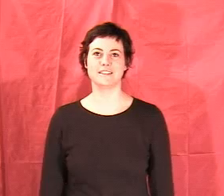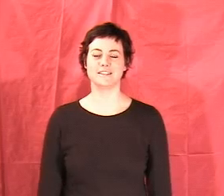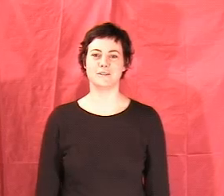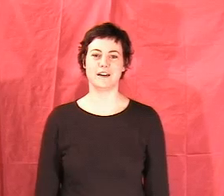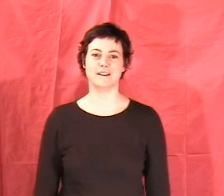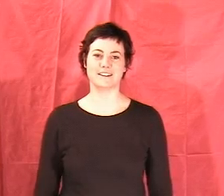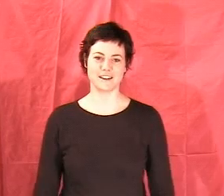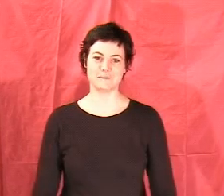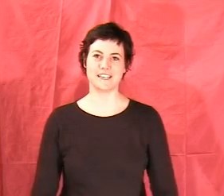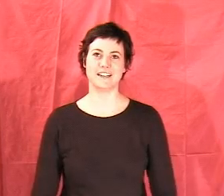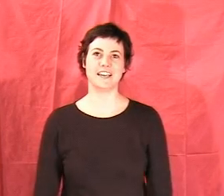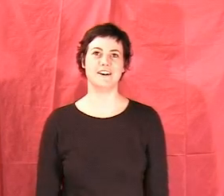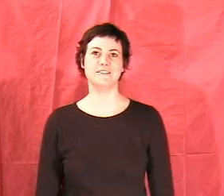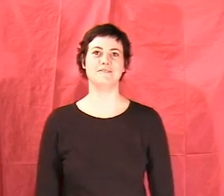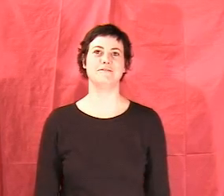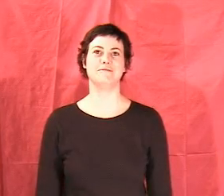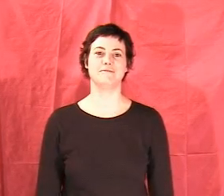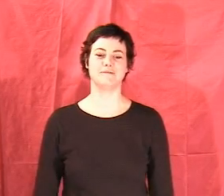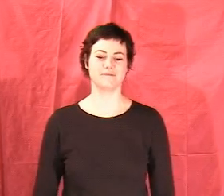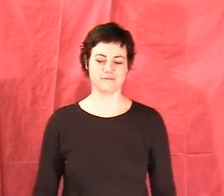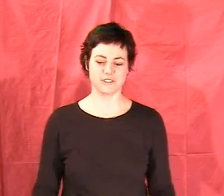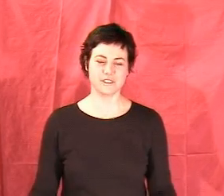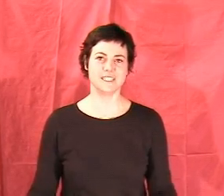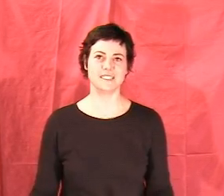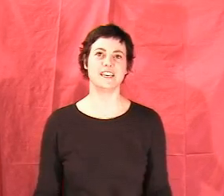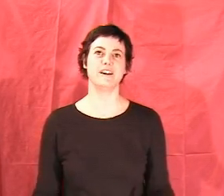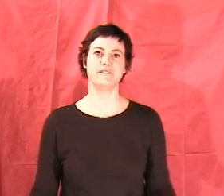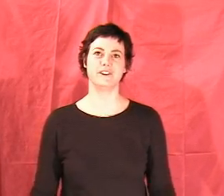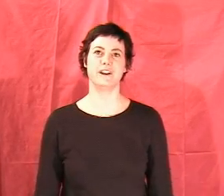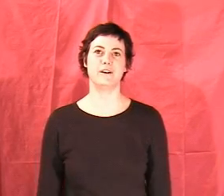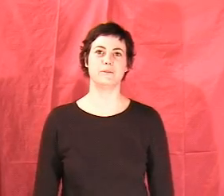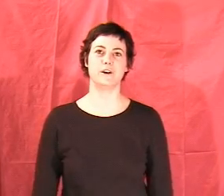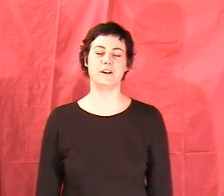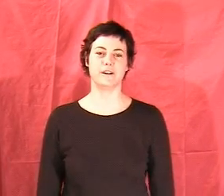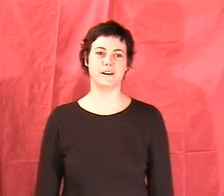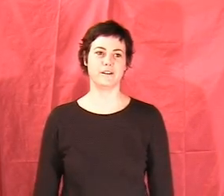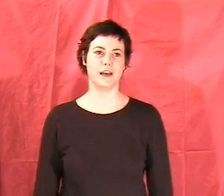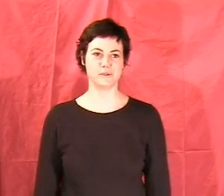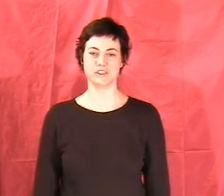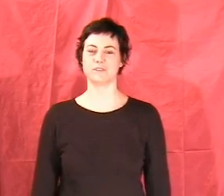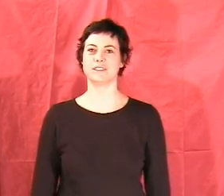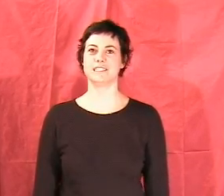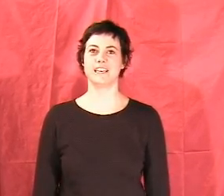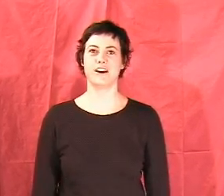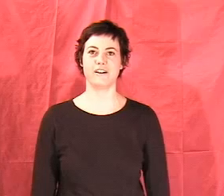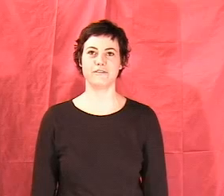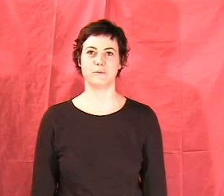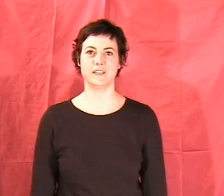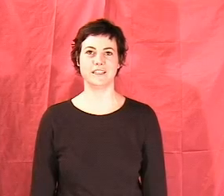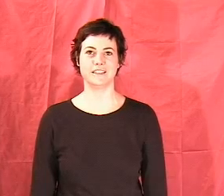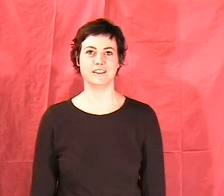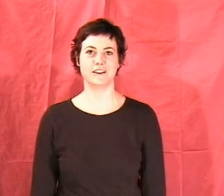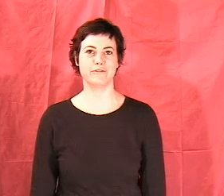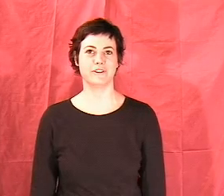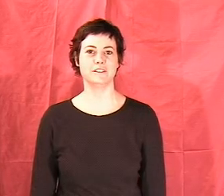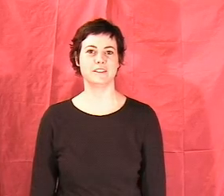got him sat down, looked at his hair, figured out how much I was going to take off and what needed to go first.